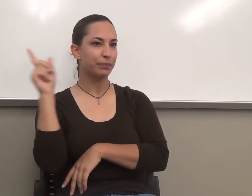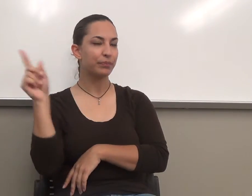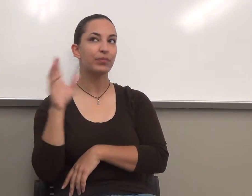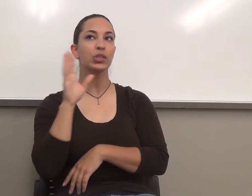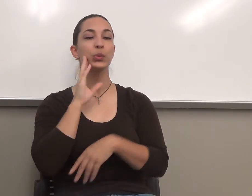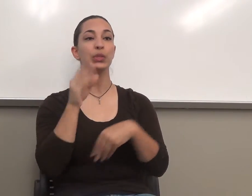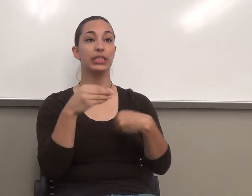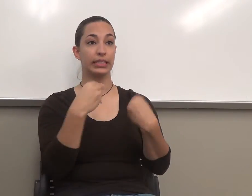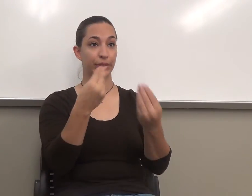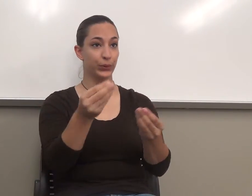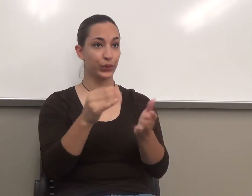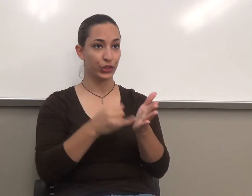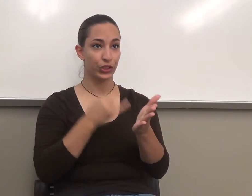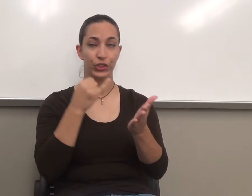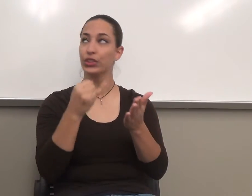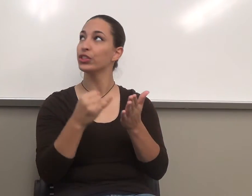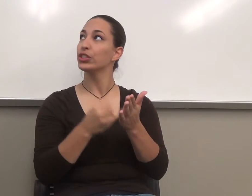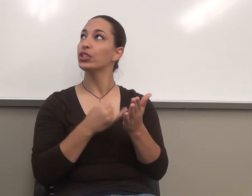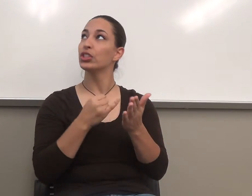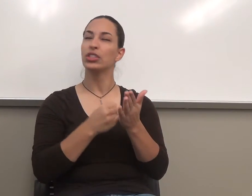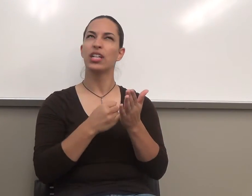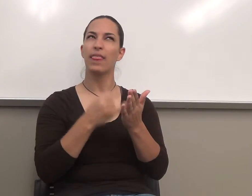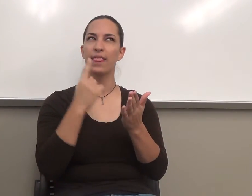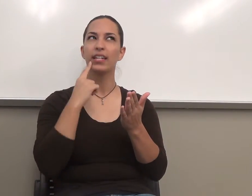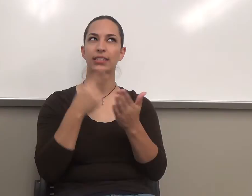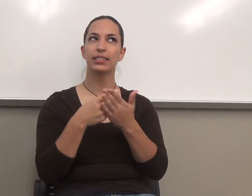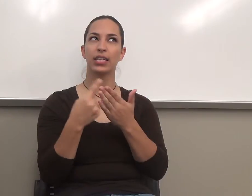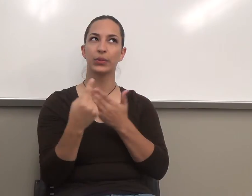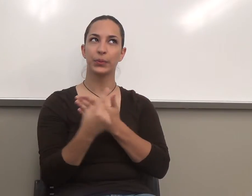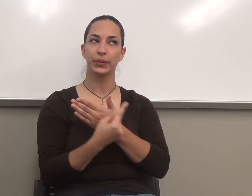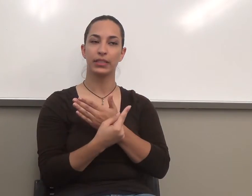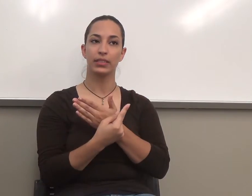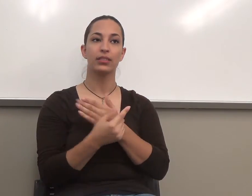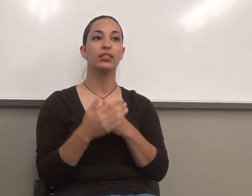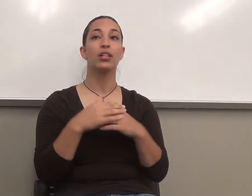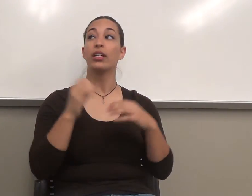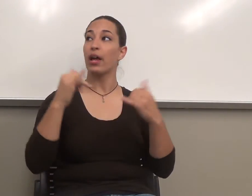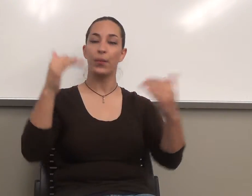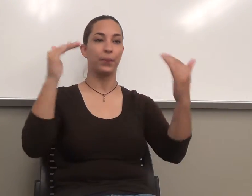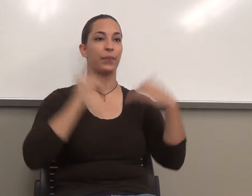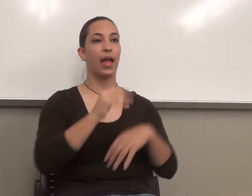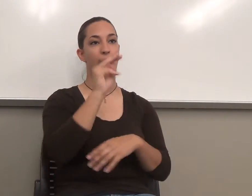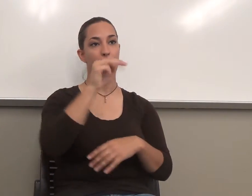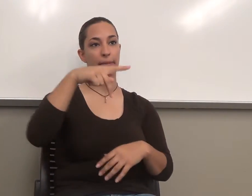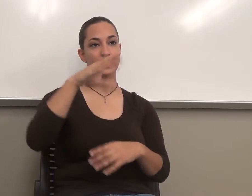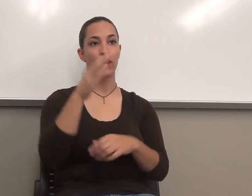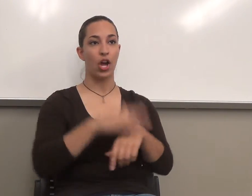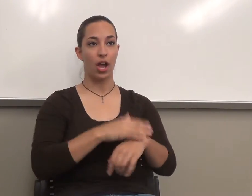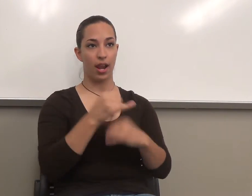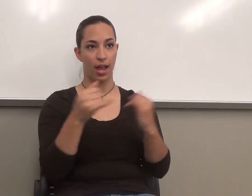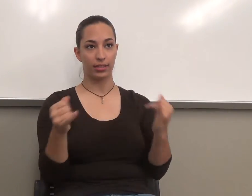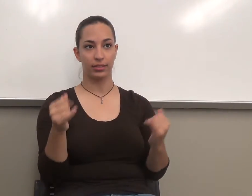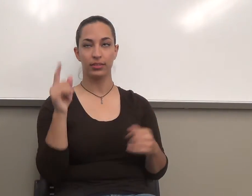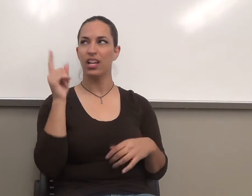next week. Okay, so here's the MPC online. It sounds like some of you already know how to get on here.